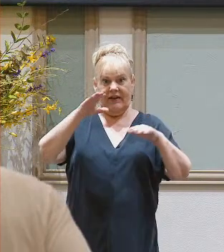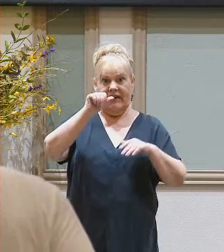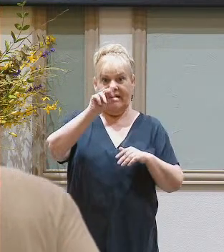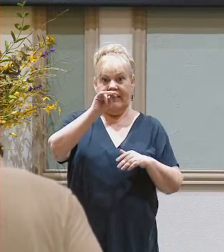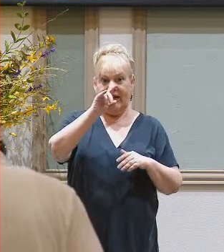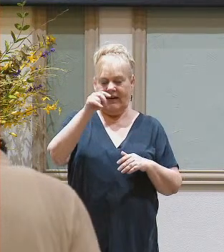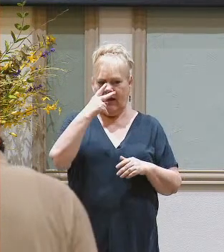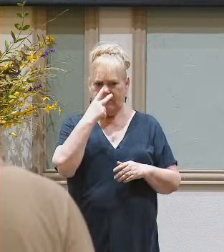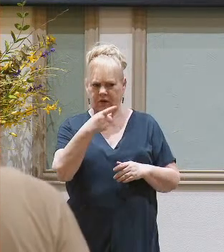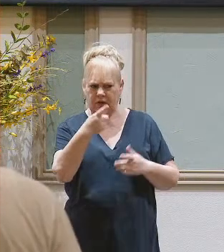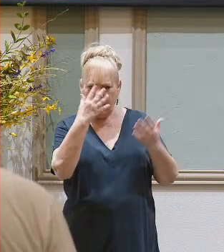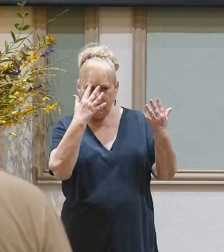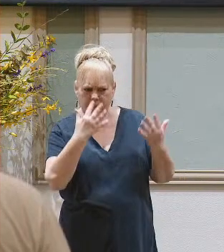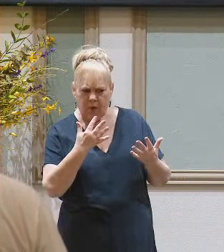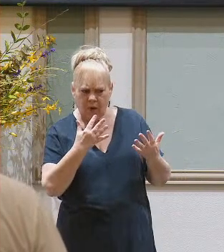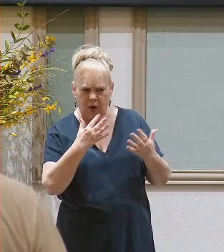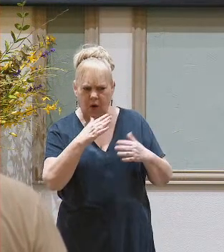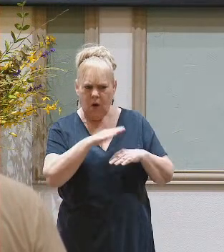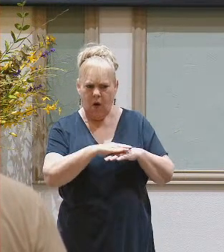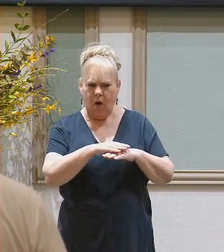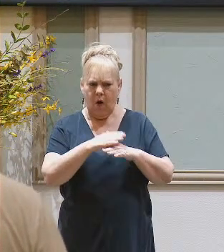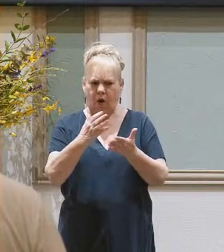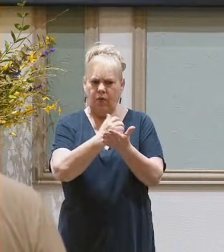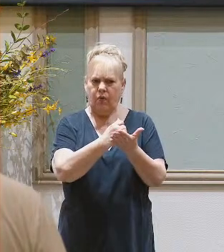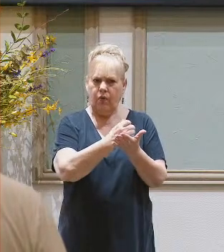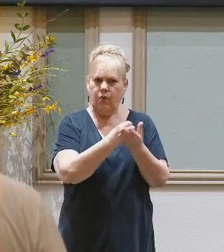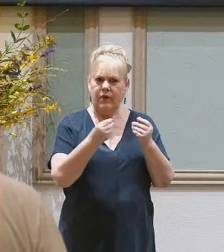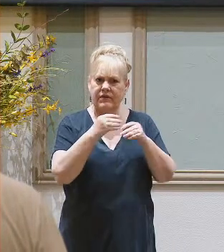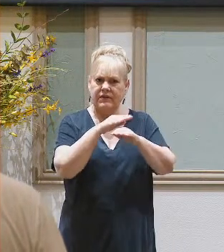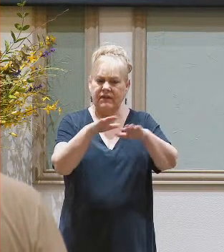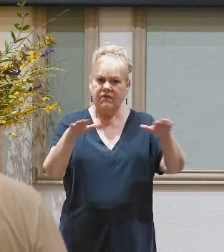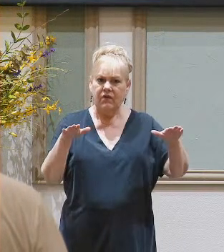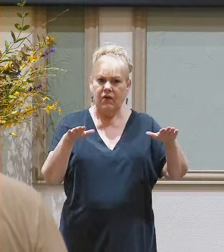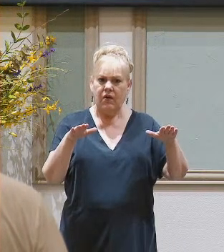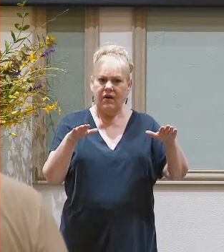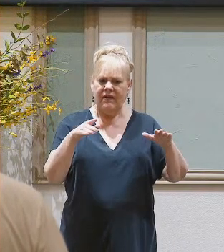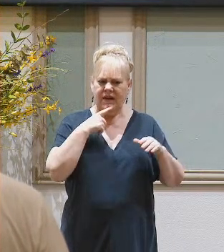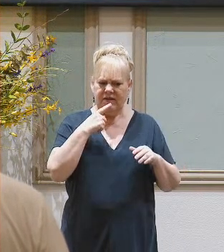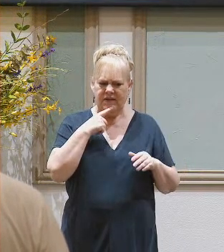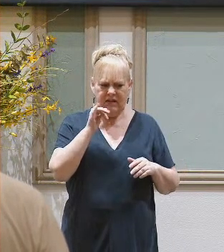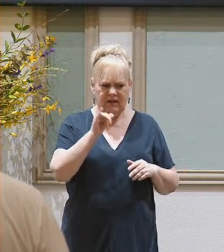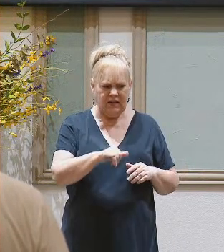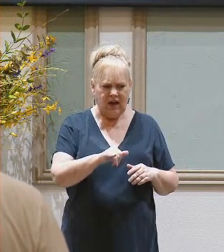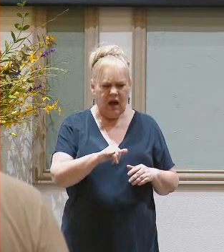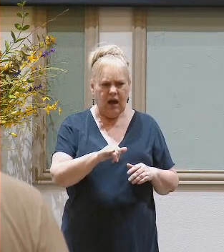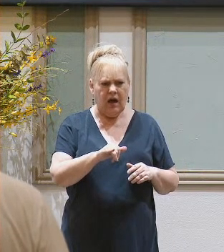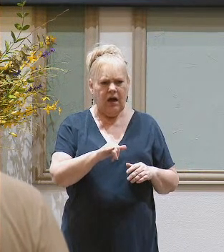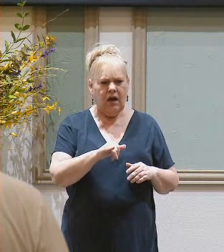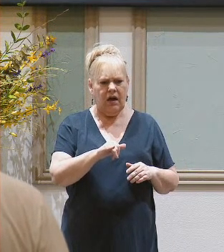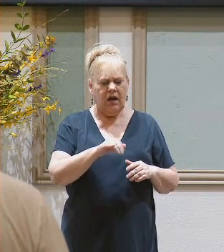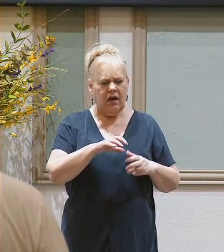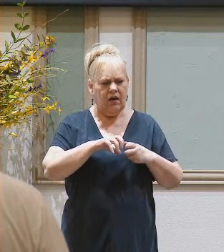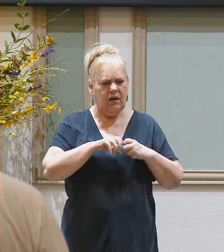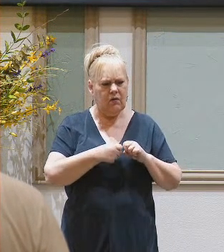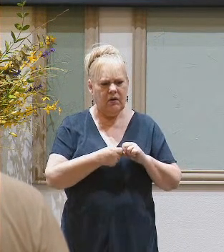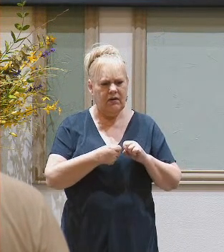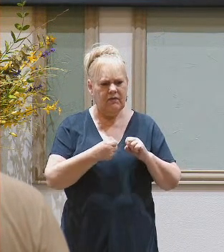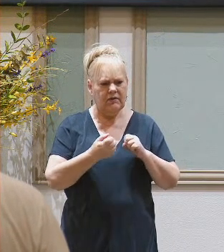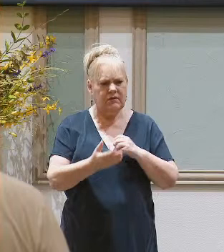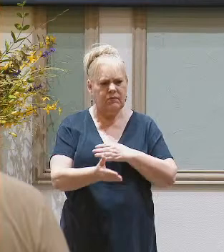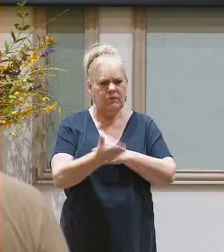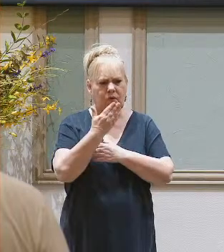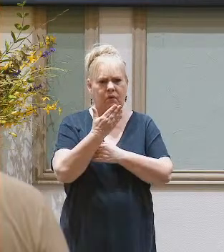saw the mourning on the threshing floor of Atad, they said, This is a grievous mourning